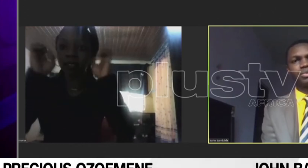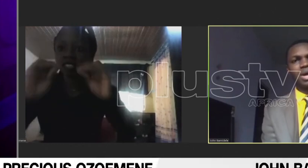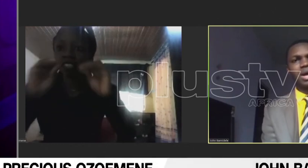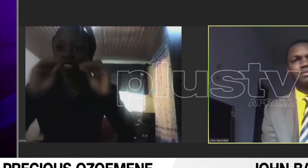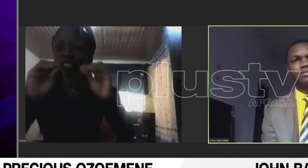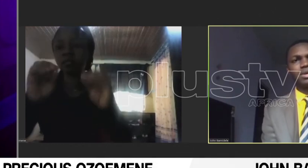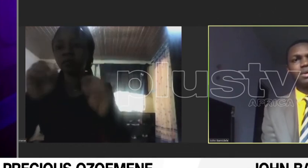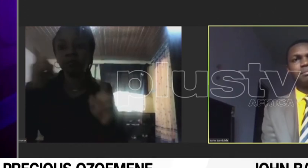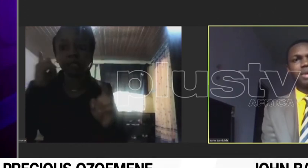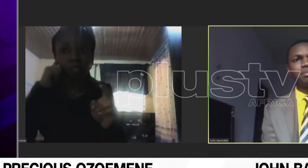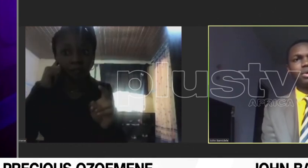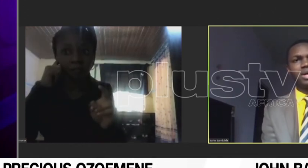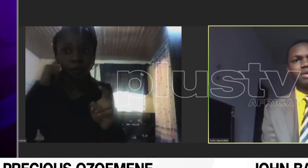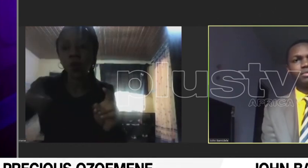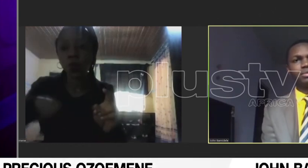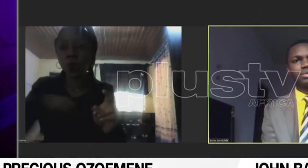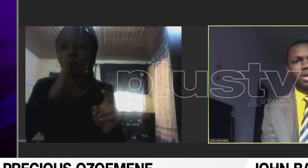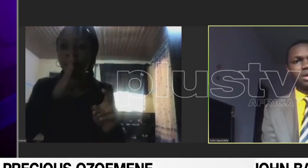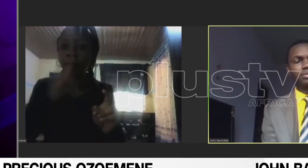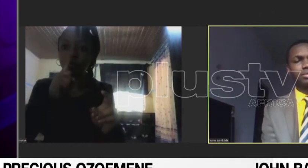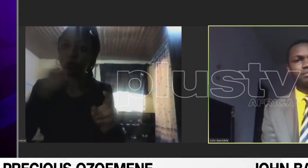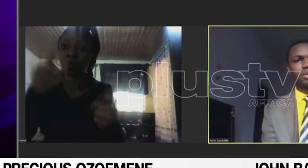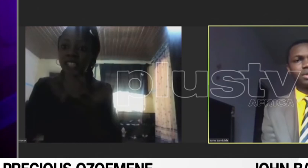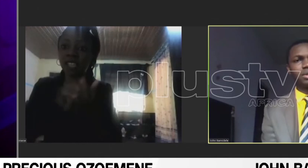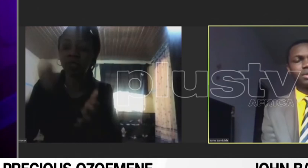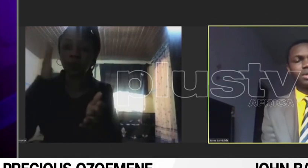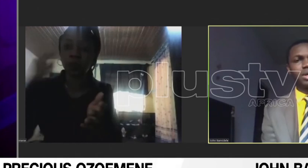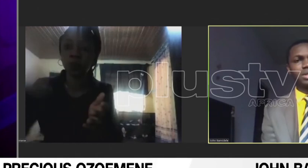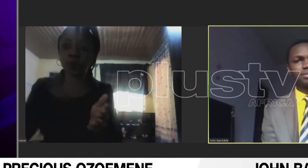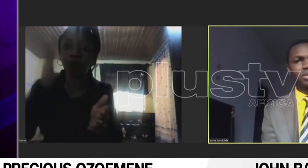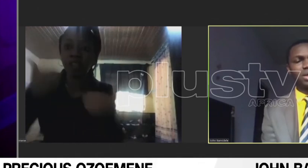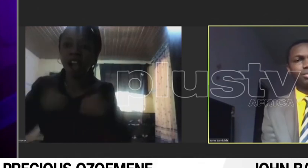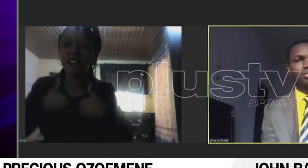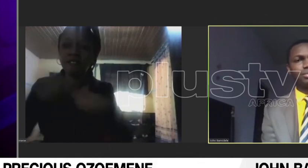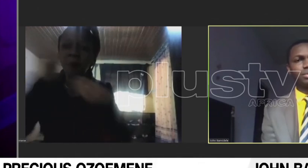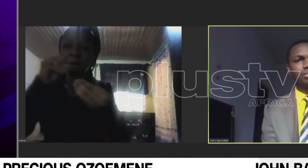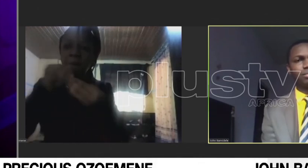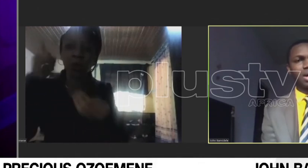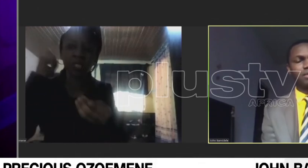have many more deaf who will turn out to be exceptionally good. They will have